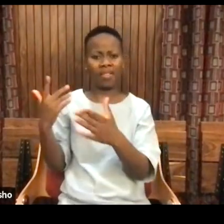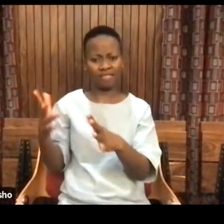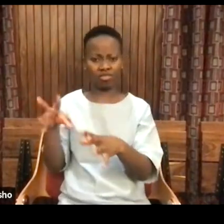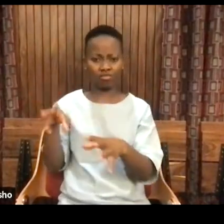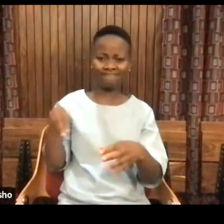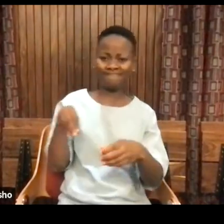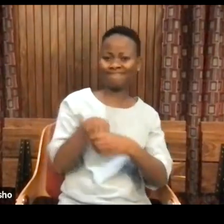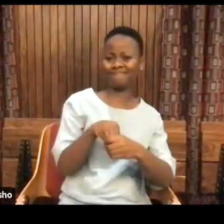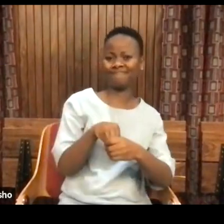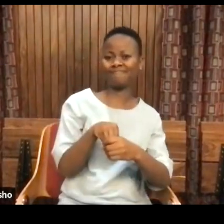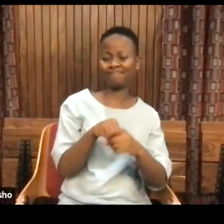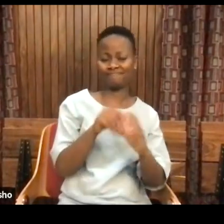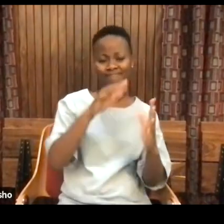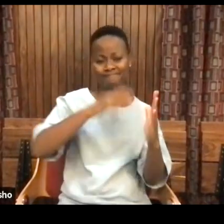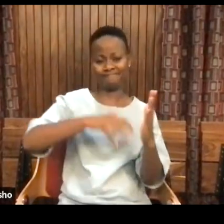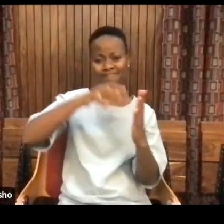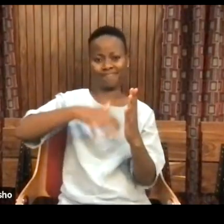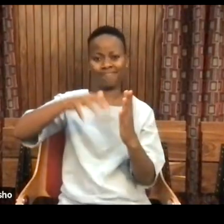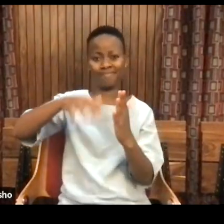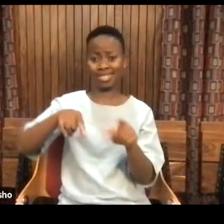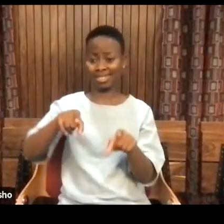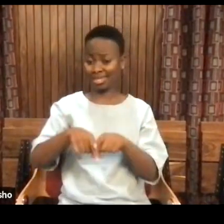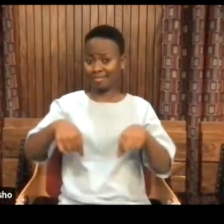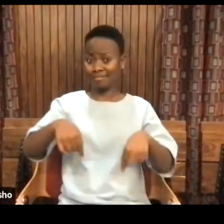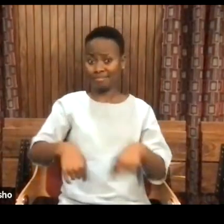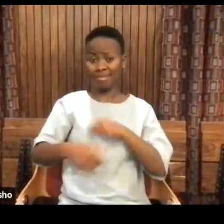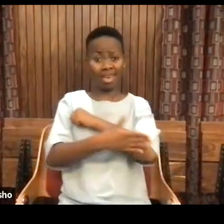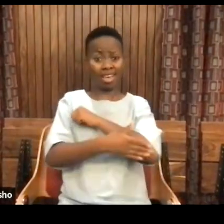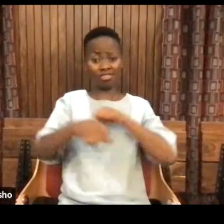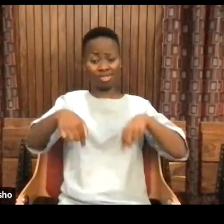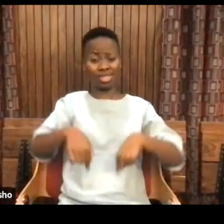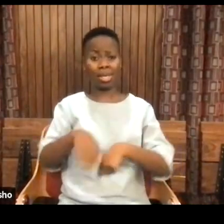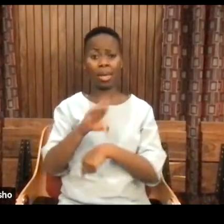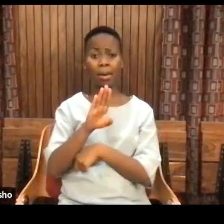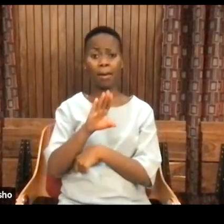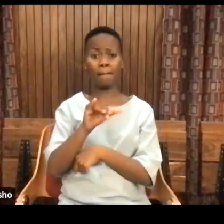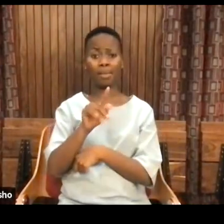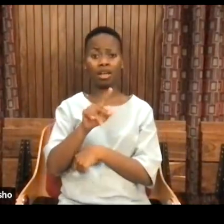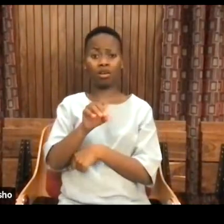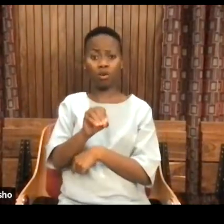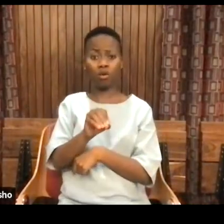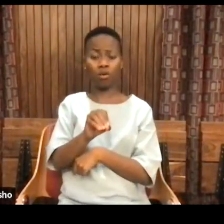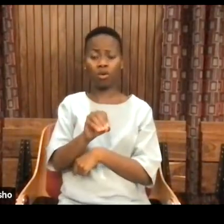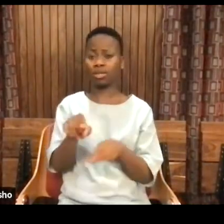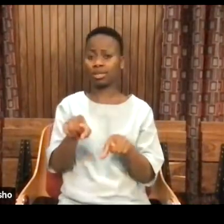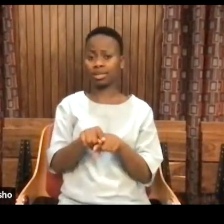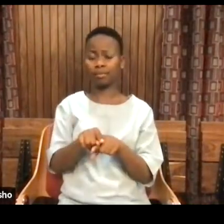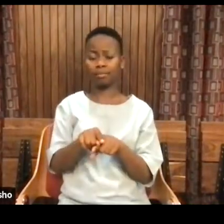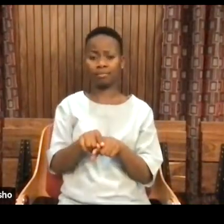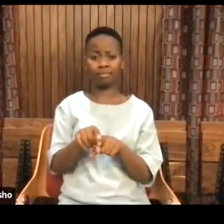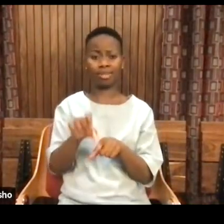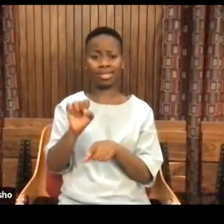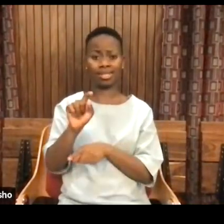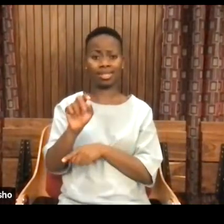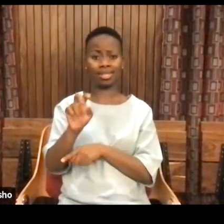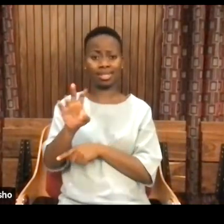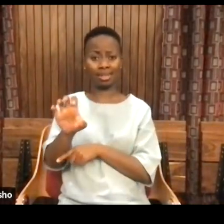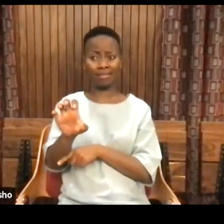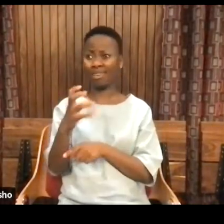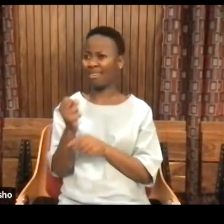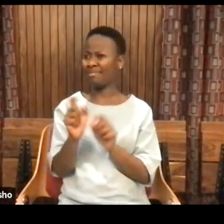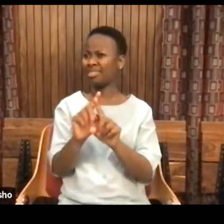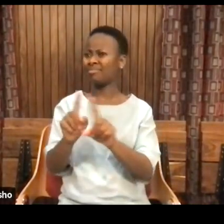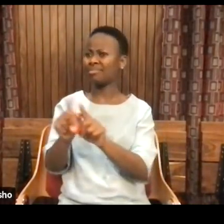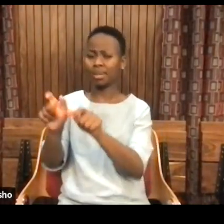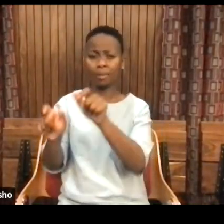long string of people, all the way in this country, Biko, just up the way, Chibali Bangadi, right over in Durban, right now, Babau Kumore.